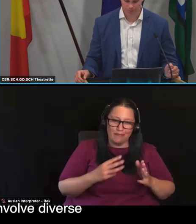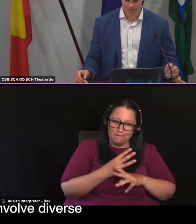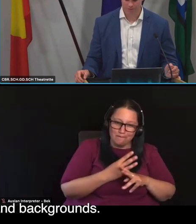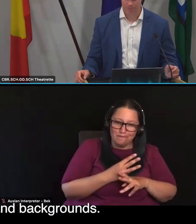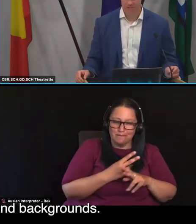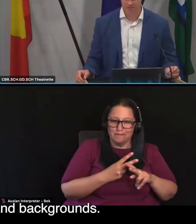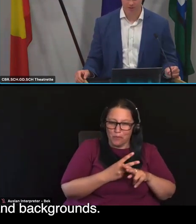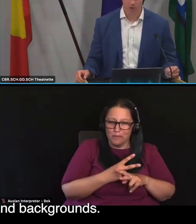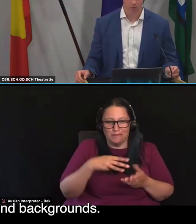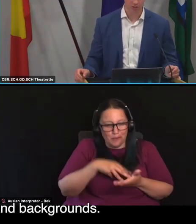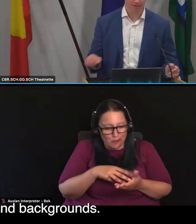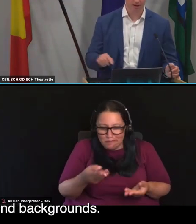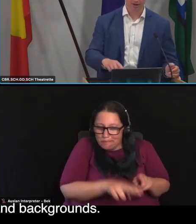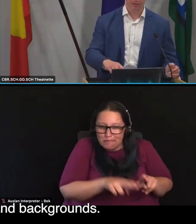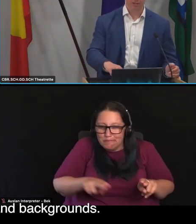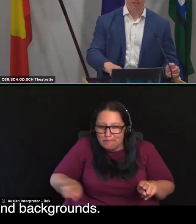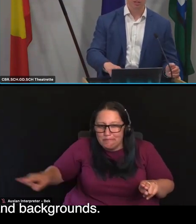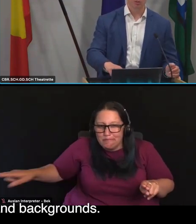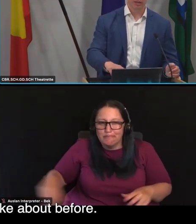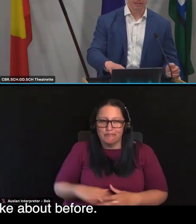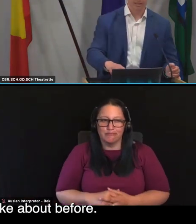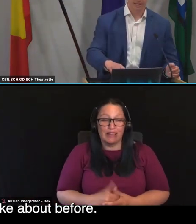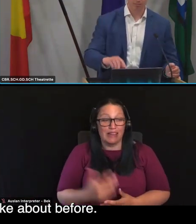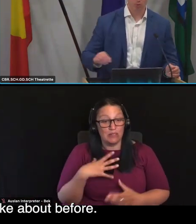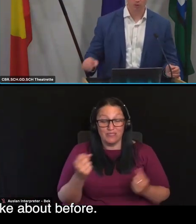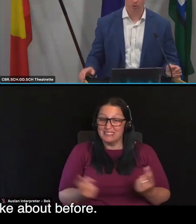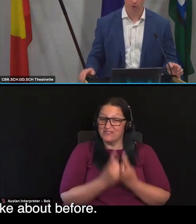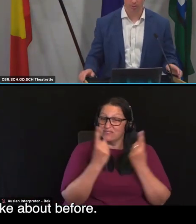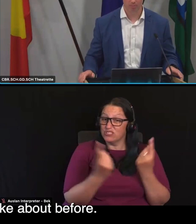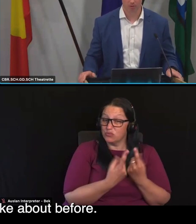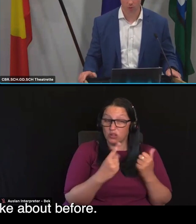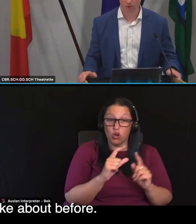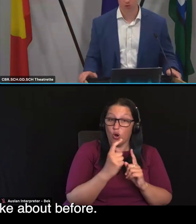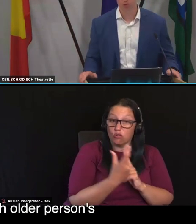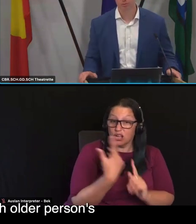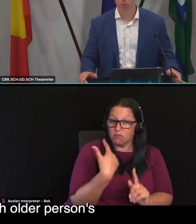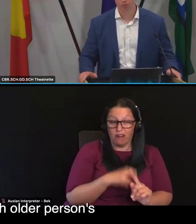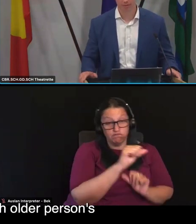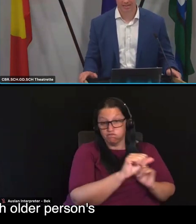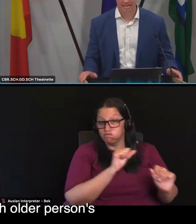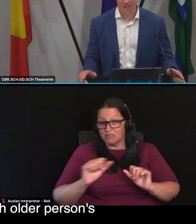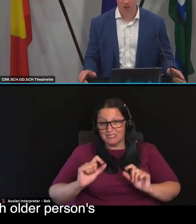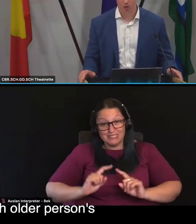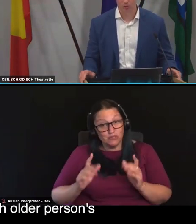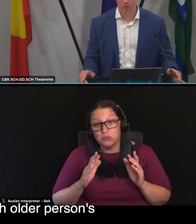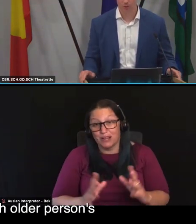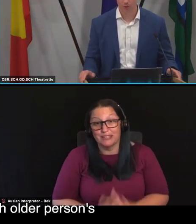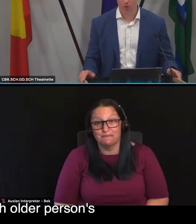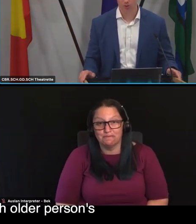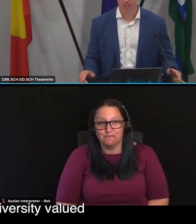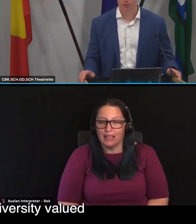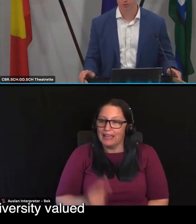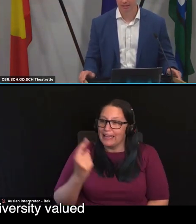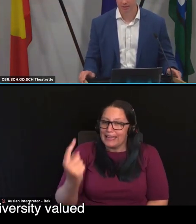diverse members from different cultures and backgrounds. again, this is that point we spoke about before, that it's really important that each older